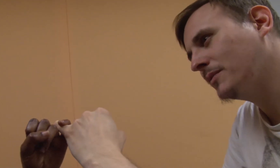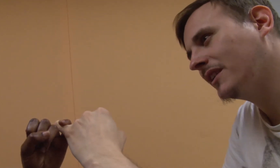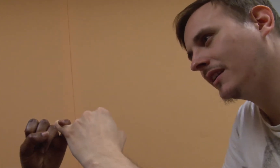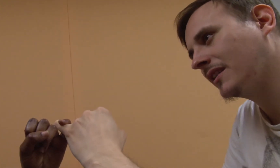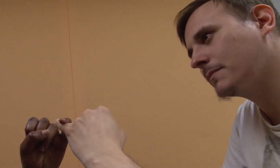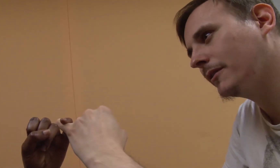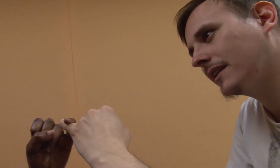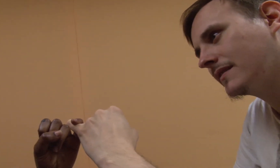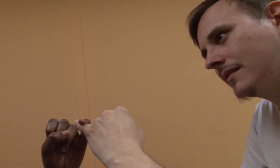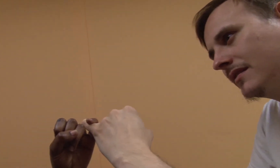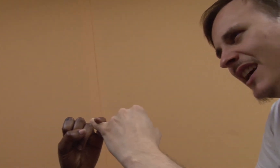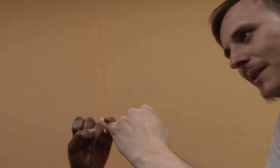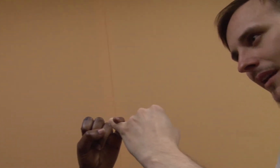humiliating experience. Tell me.